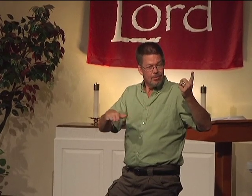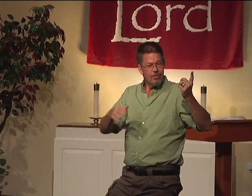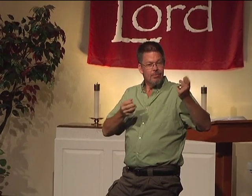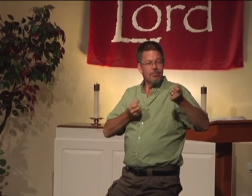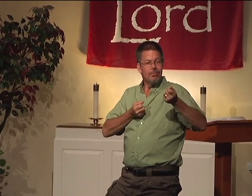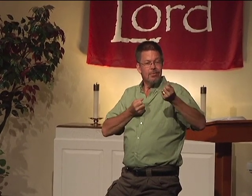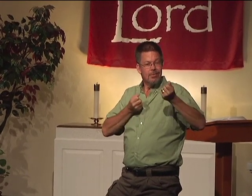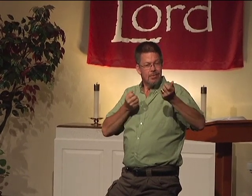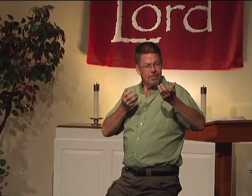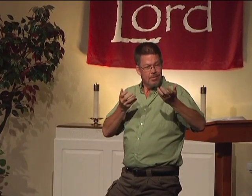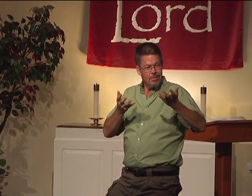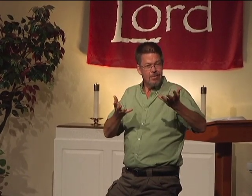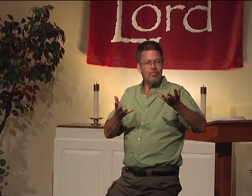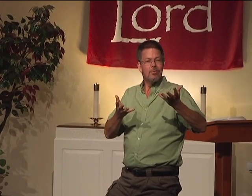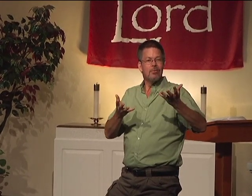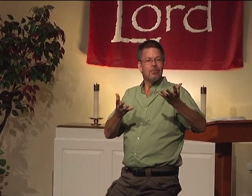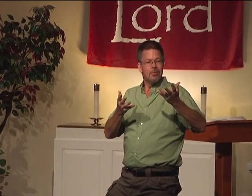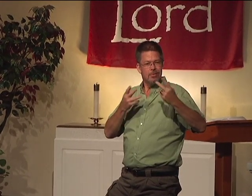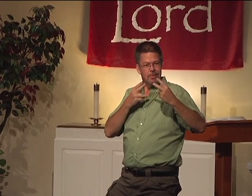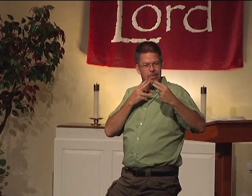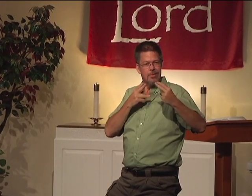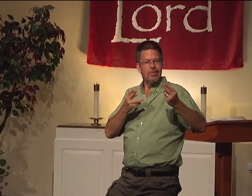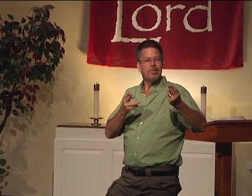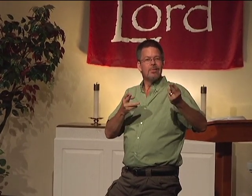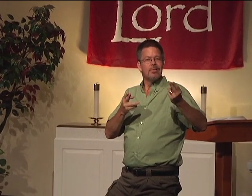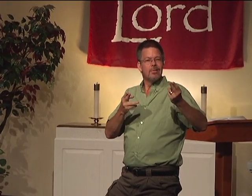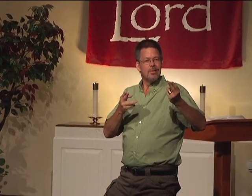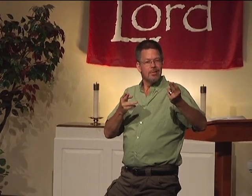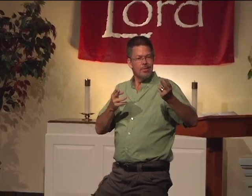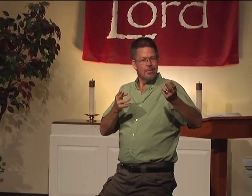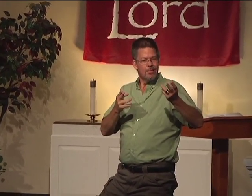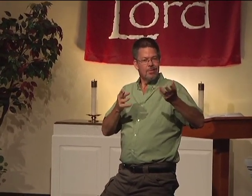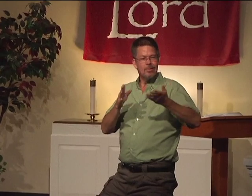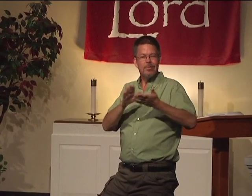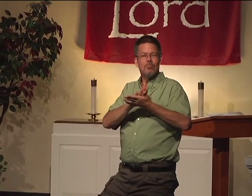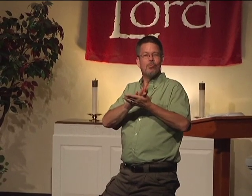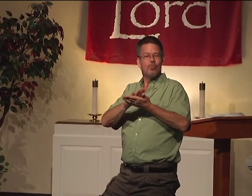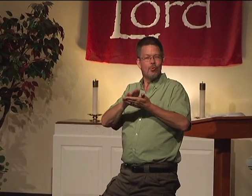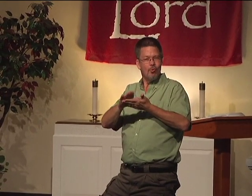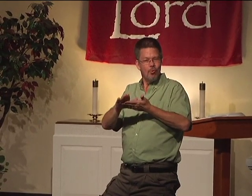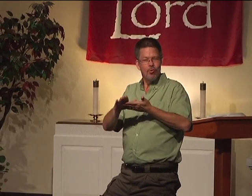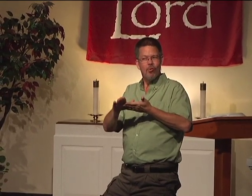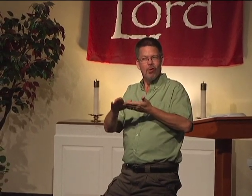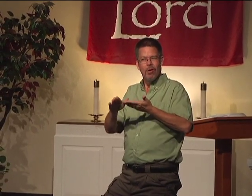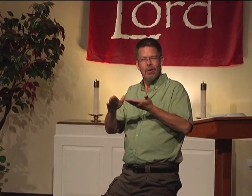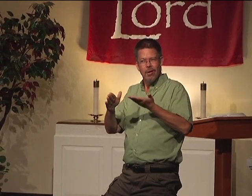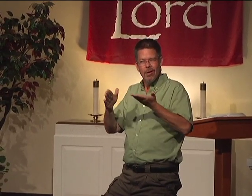Because God loves children. And the innocence is there. It's so pure.